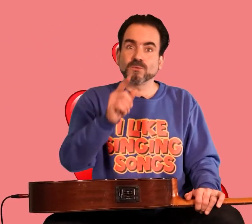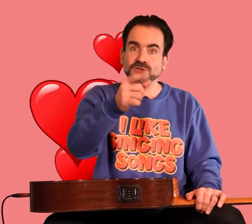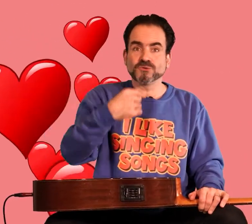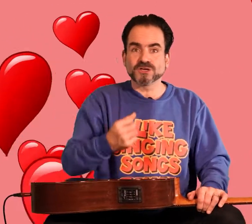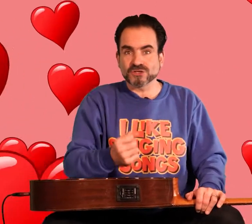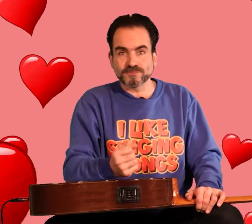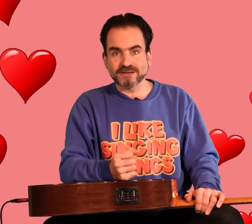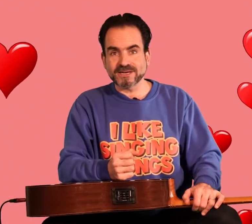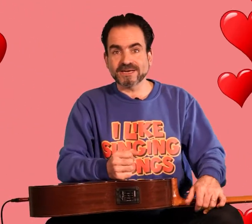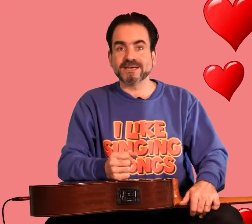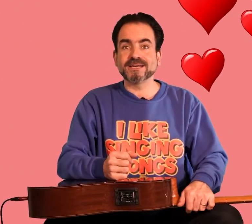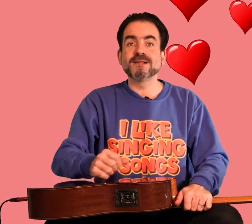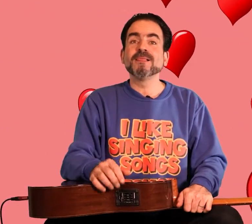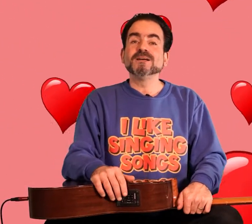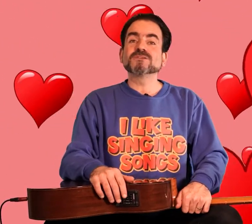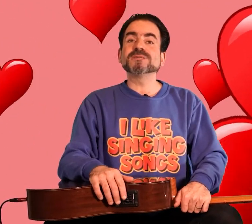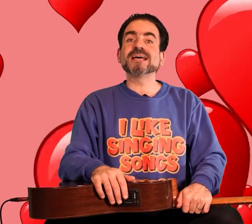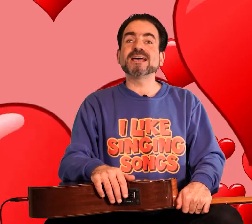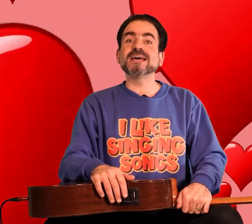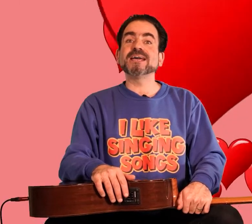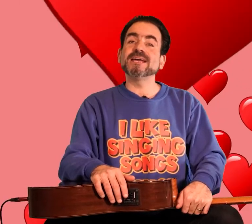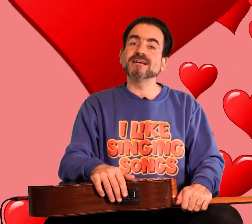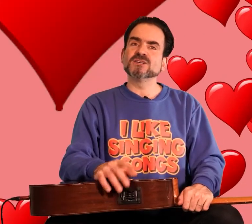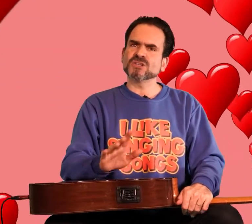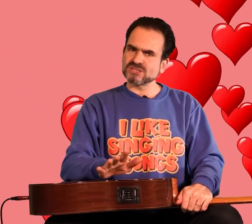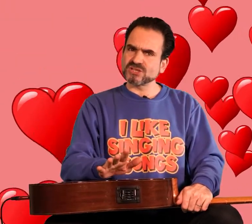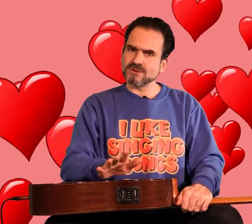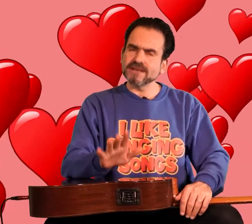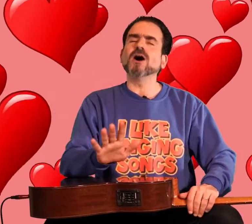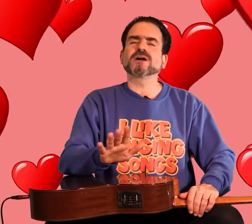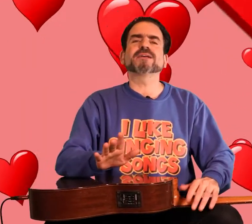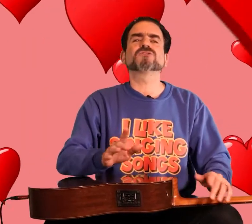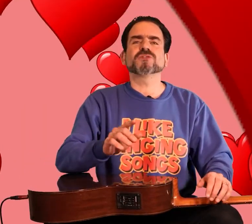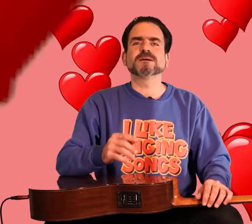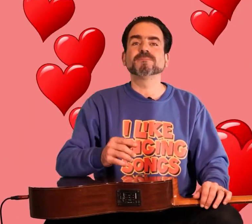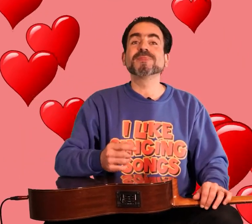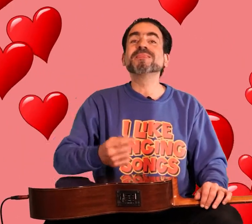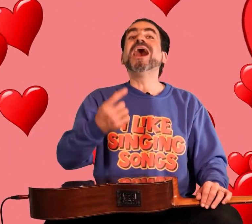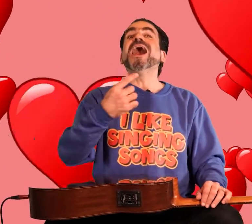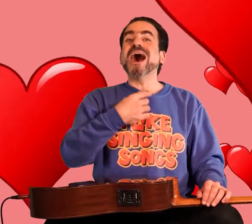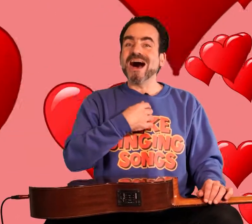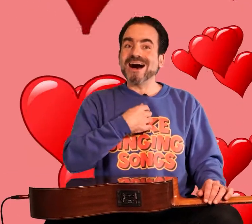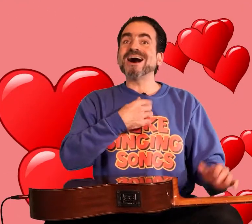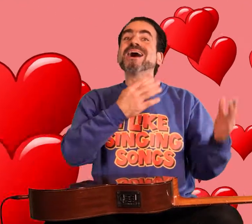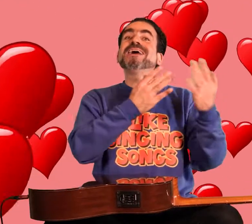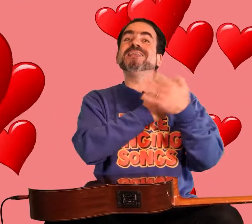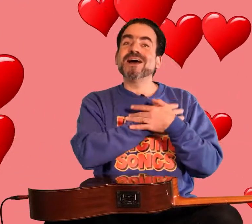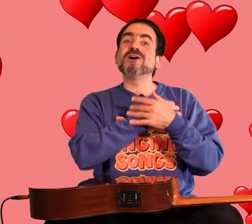while you guys show me okay so we say nice and slowly okay sorry I love